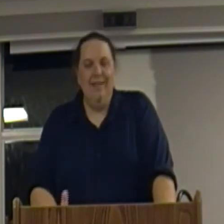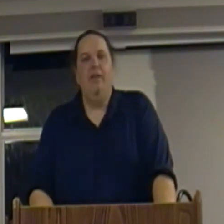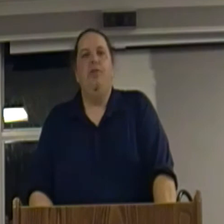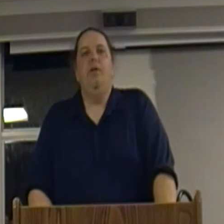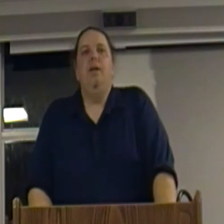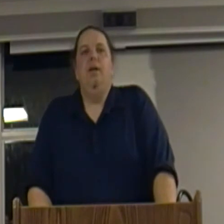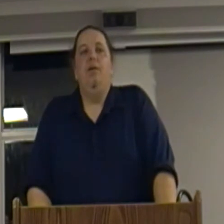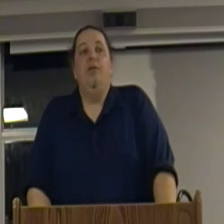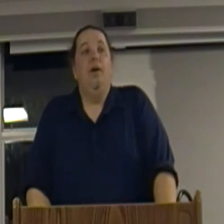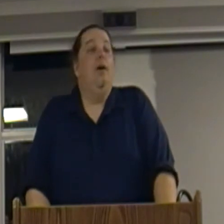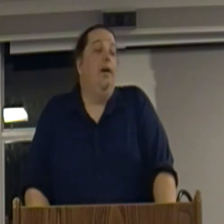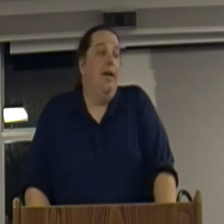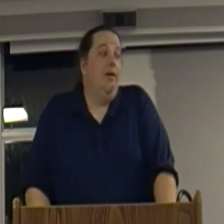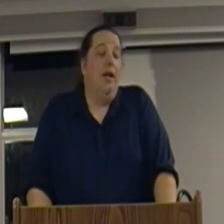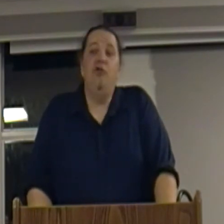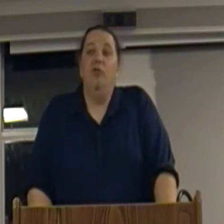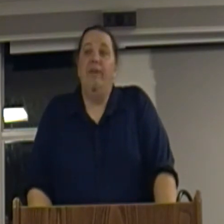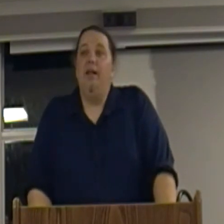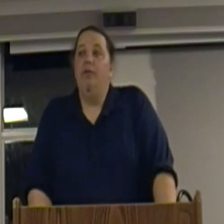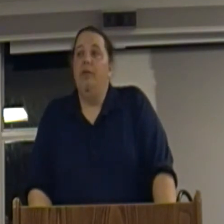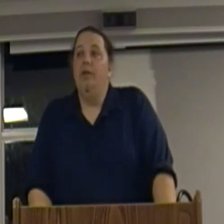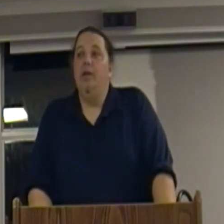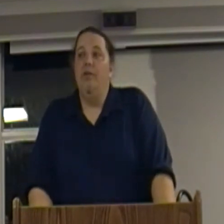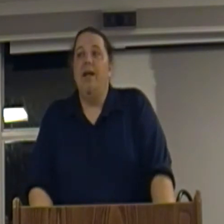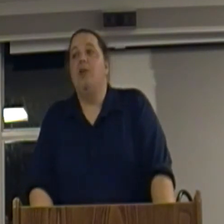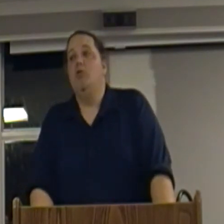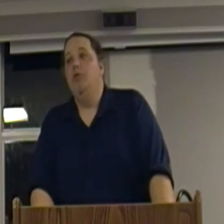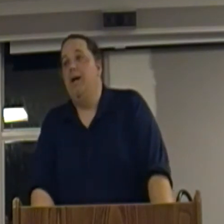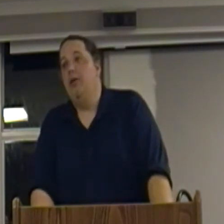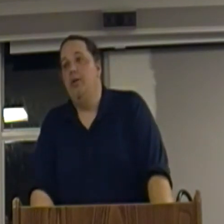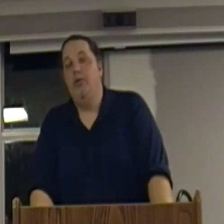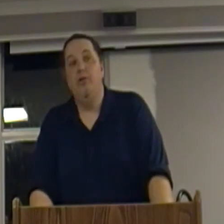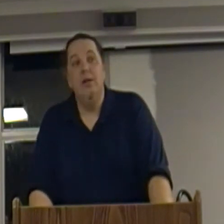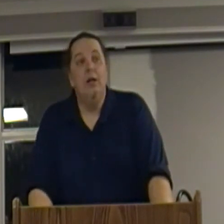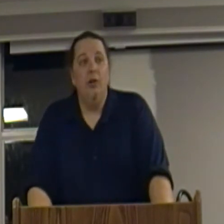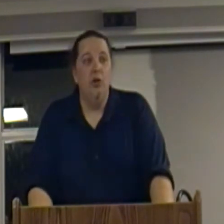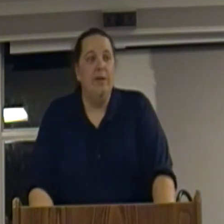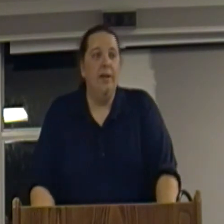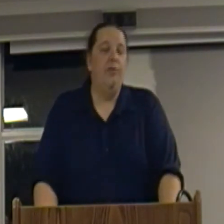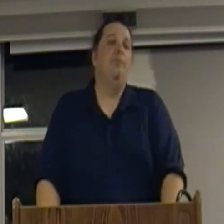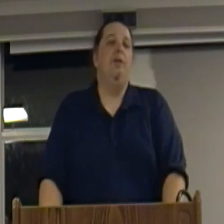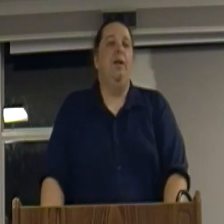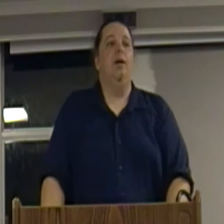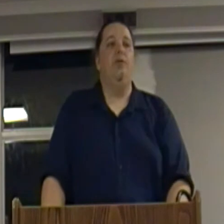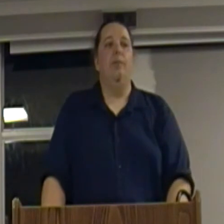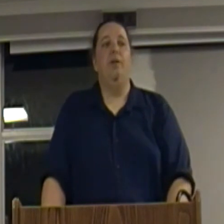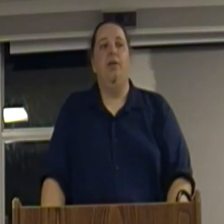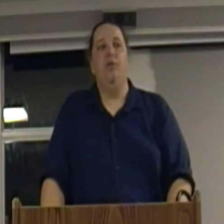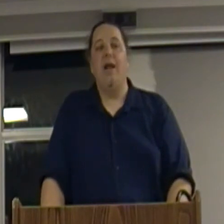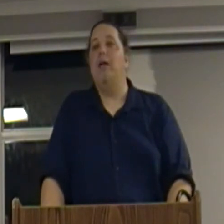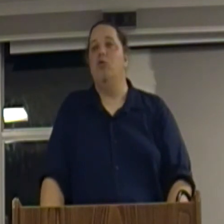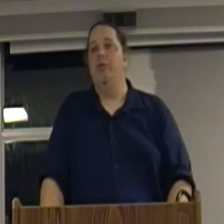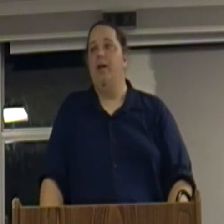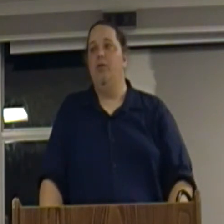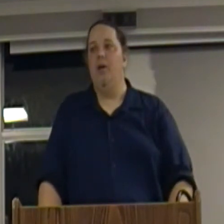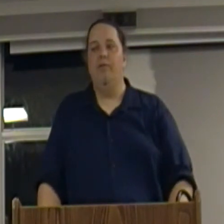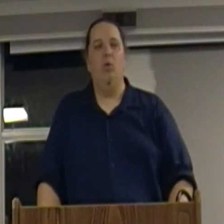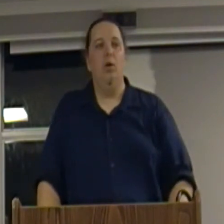This is, again, the logical fallacy. It's the natural fallacy. Assuming that simply because something is natural that it's therefore